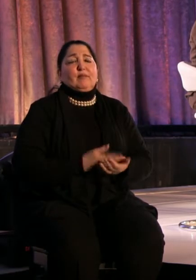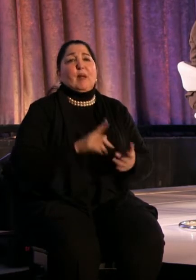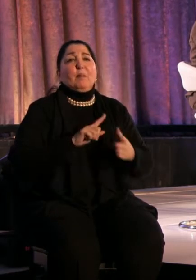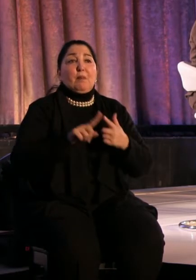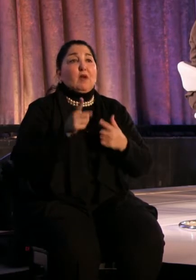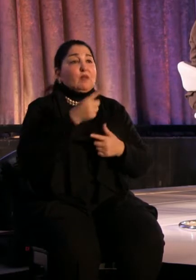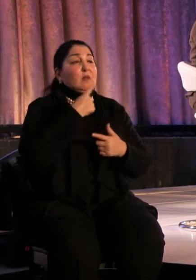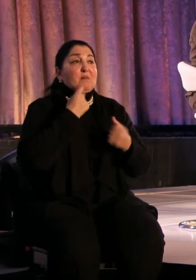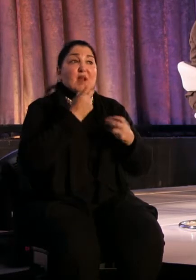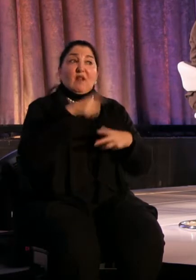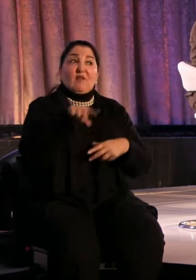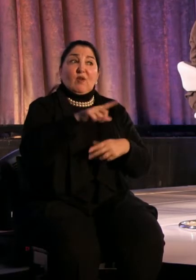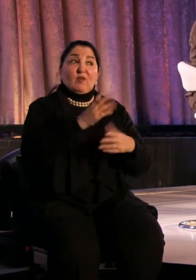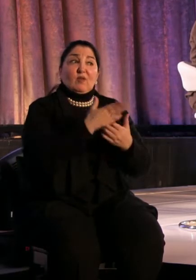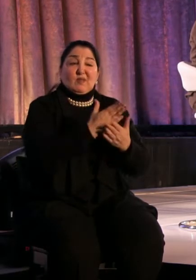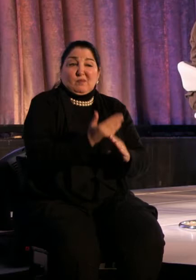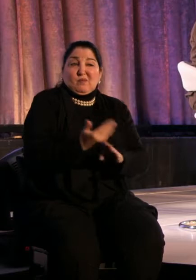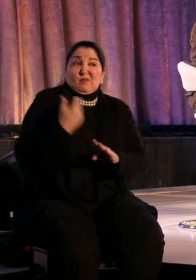pre 1960.